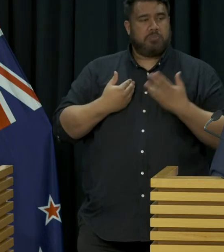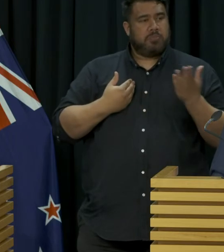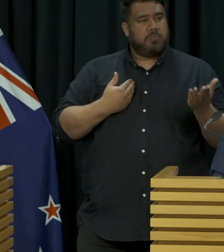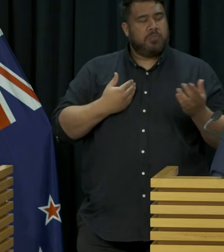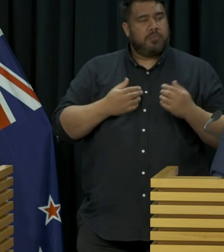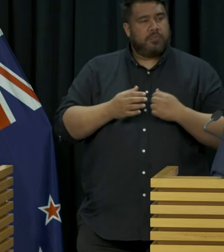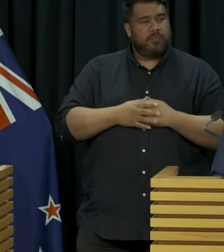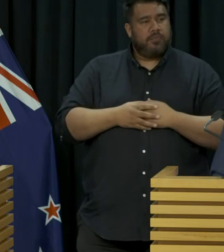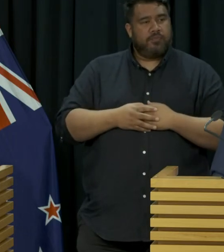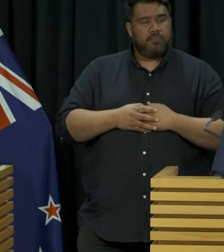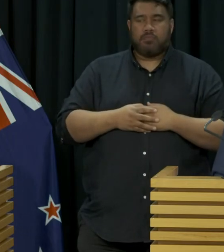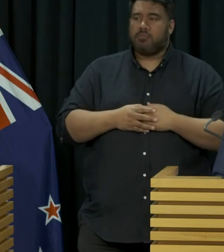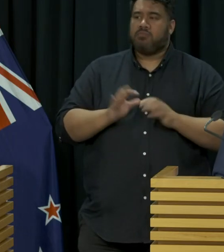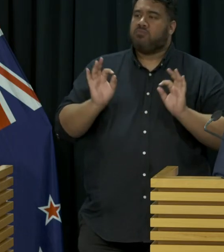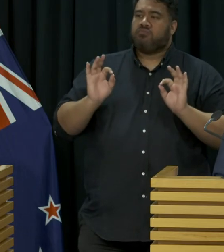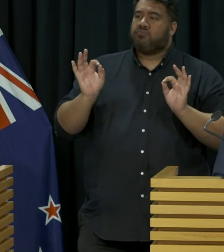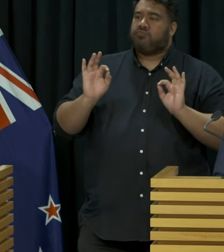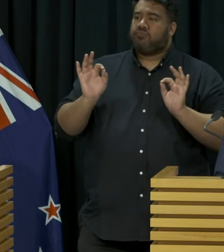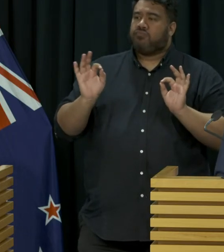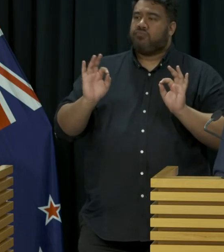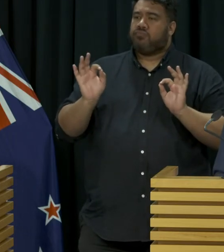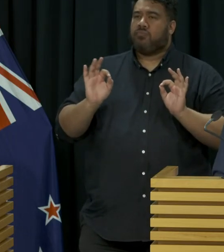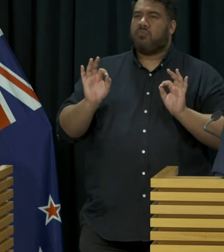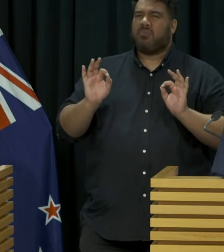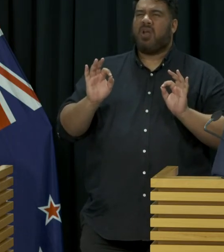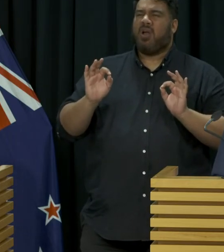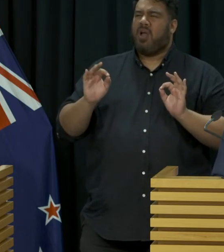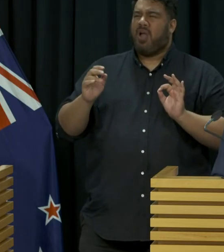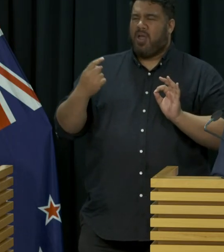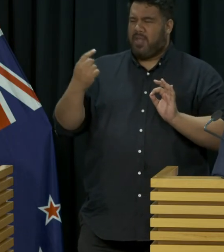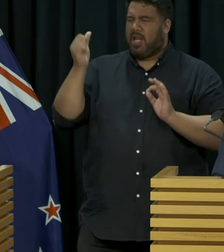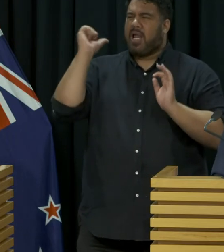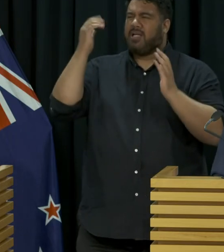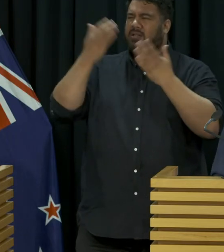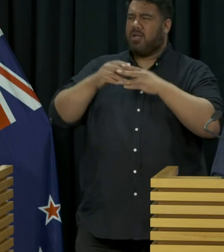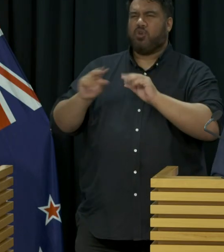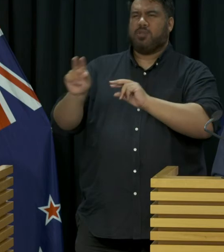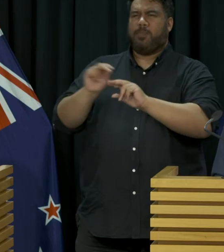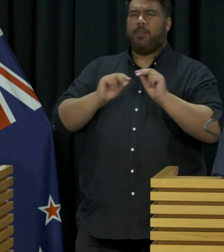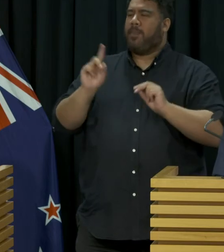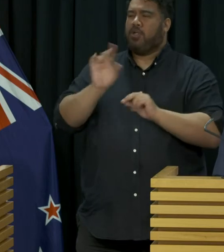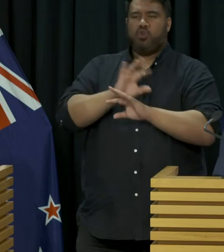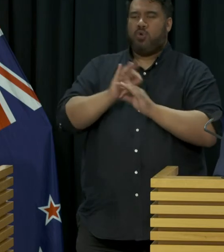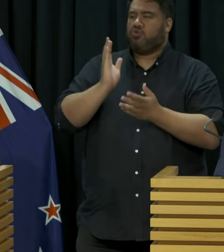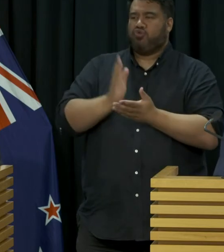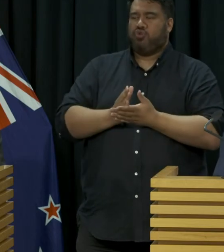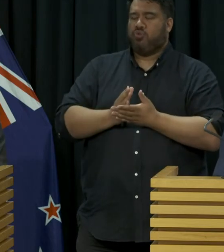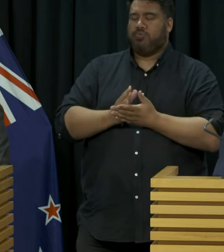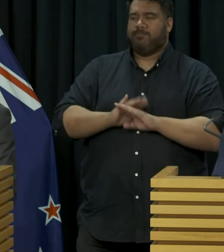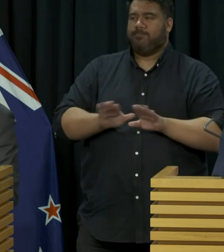would be consistent with that. No, there were some rumours circulating last evening, but I can say that that's not the case.